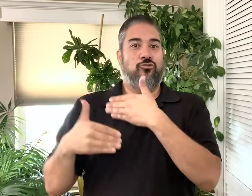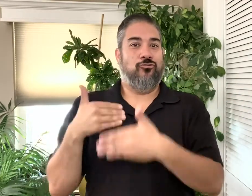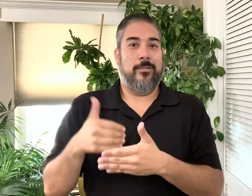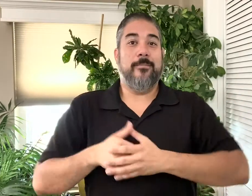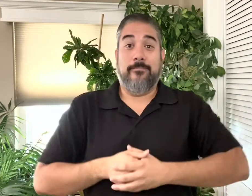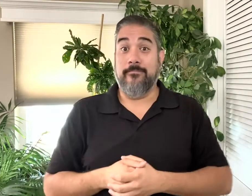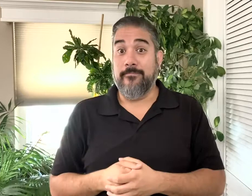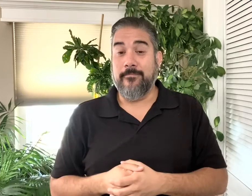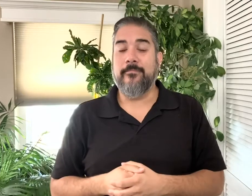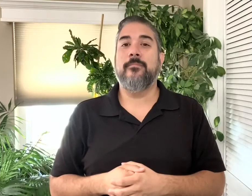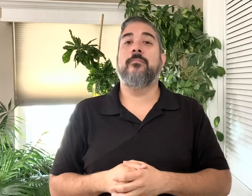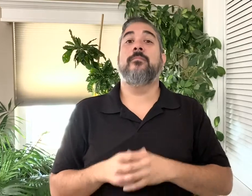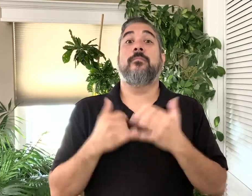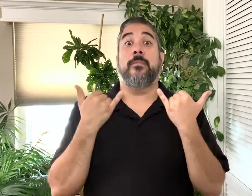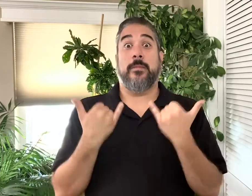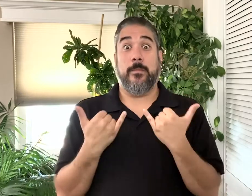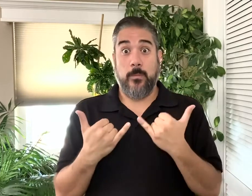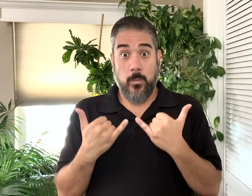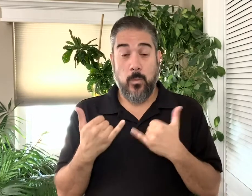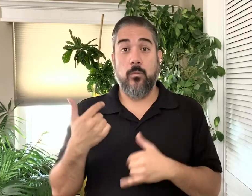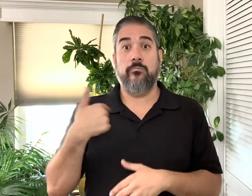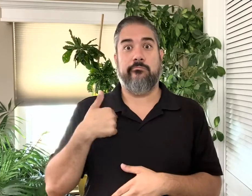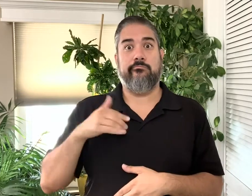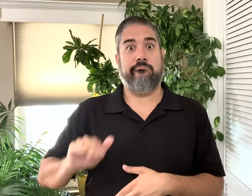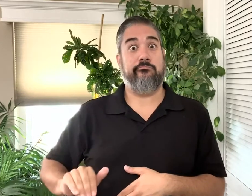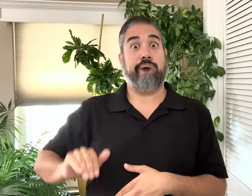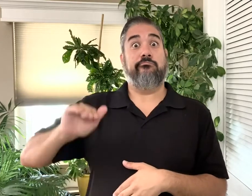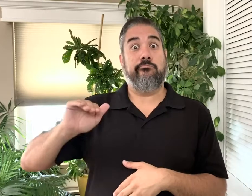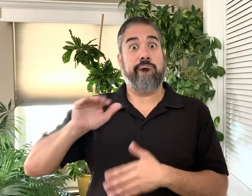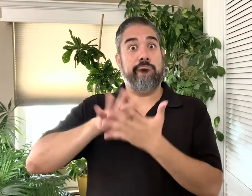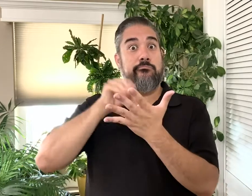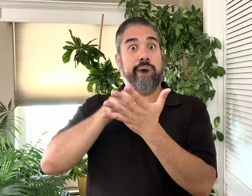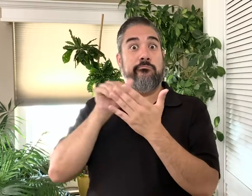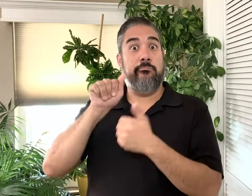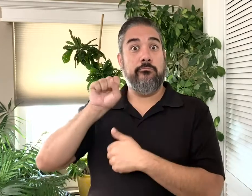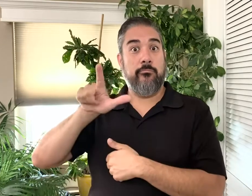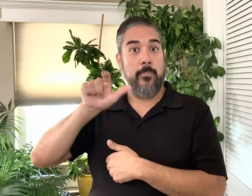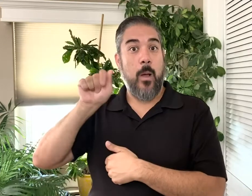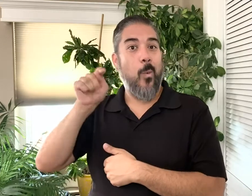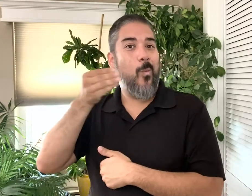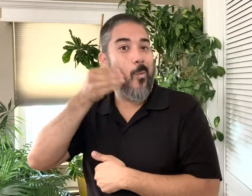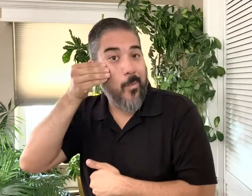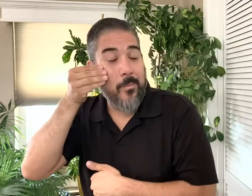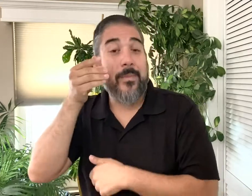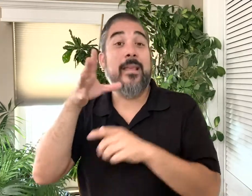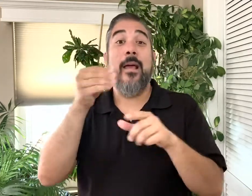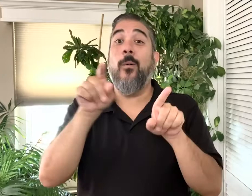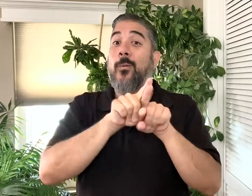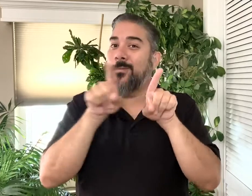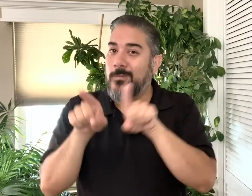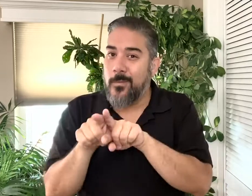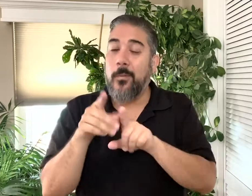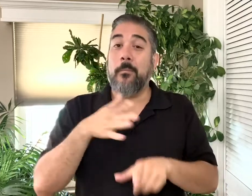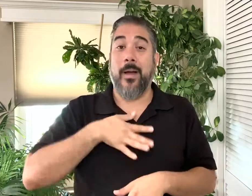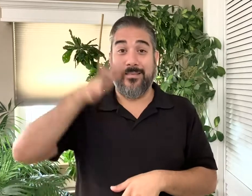might have a child later on that is deaf. So that's a little bit about my genetics. Growing up, I learned American Sign Language at home.